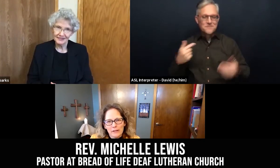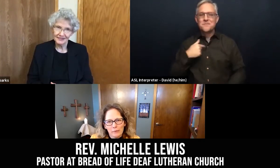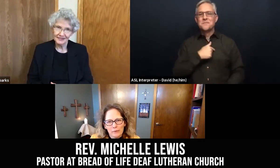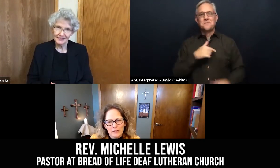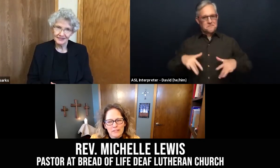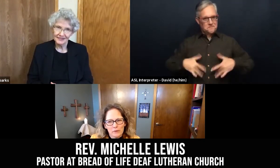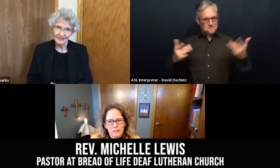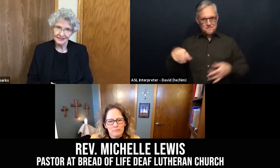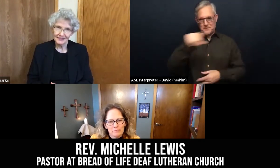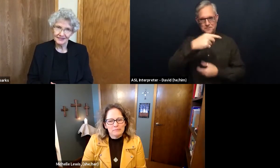here with us in worship.